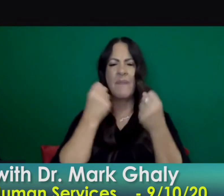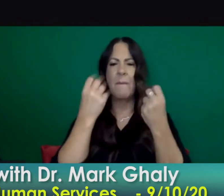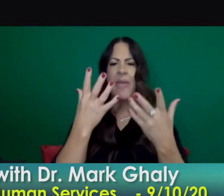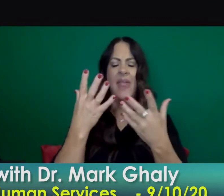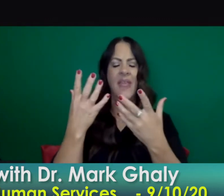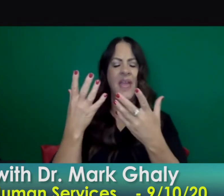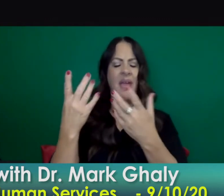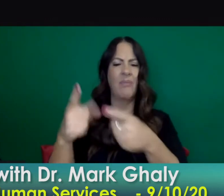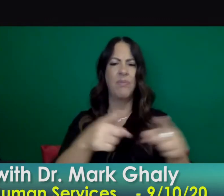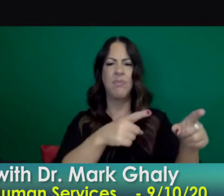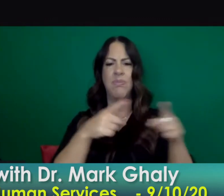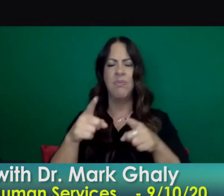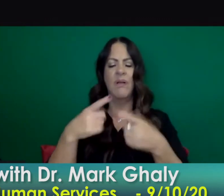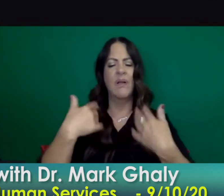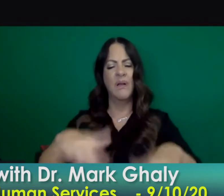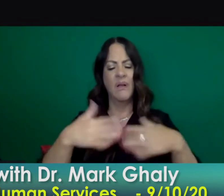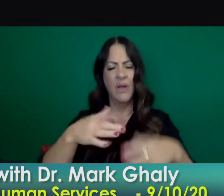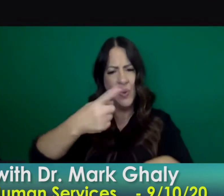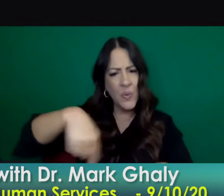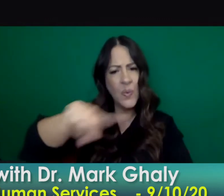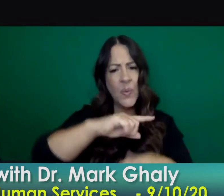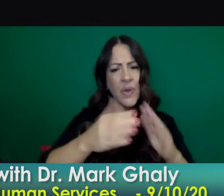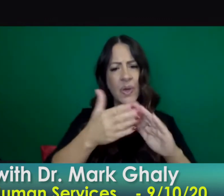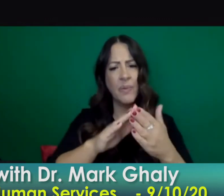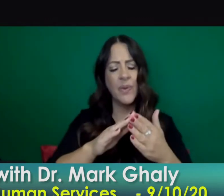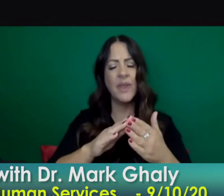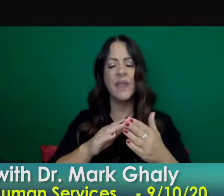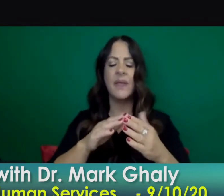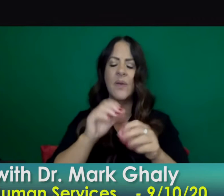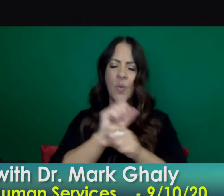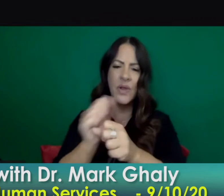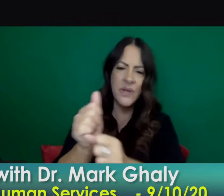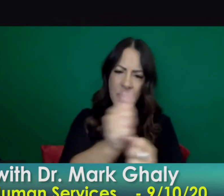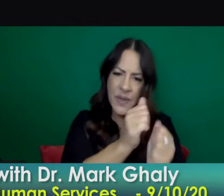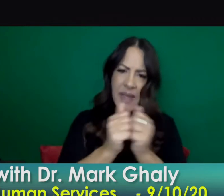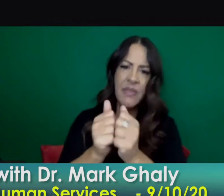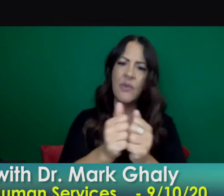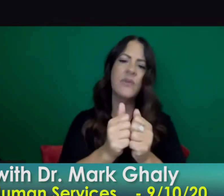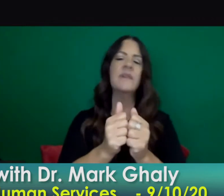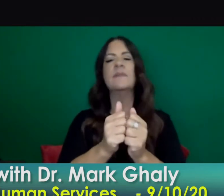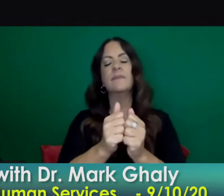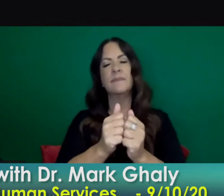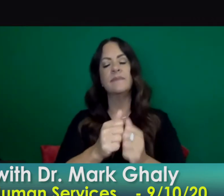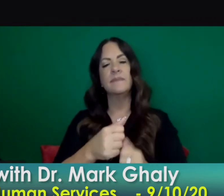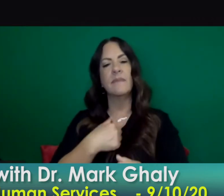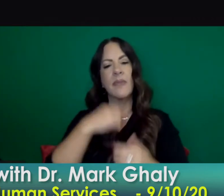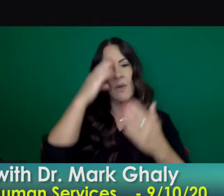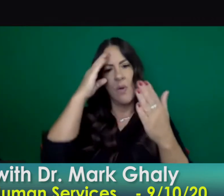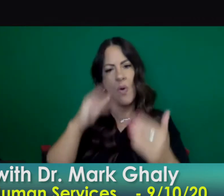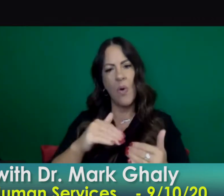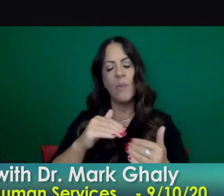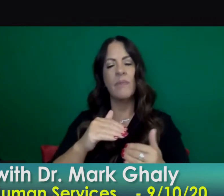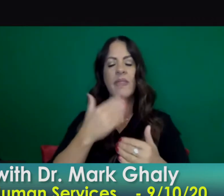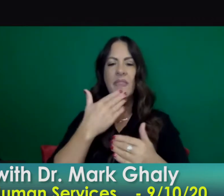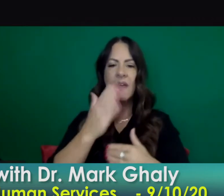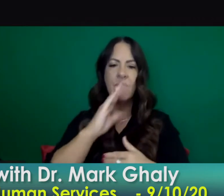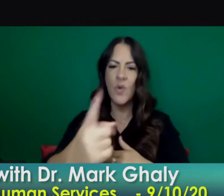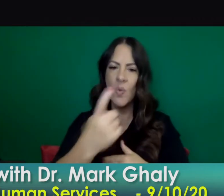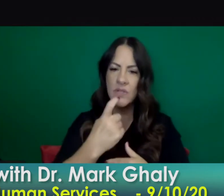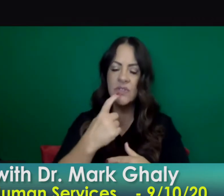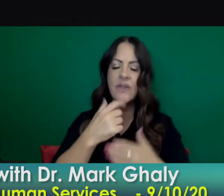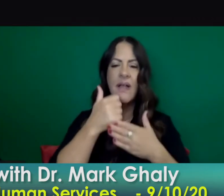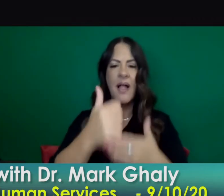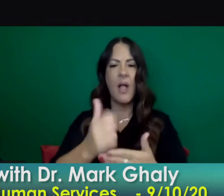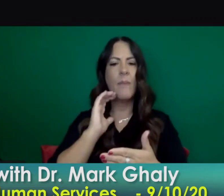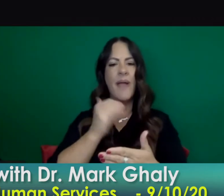sort of ask all of you in the community and again appreciate the question because i think that is really the message that will help our local health officers and will help all of us protect